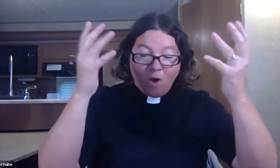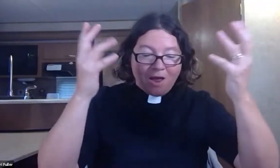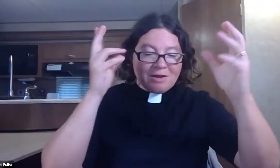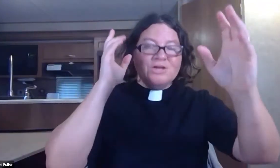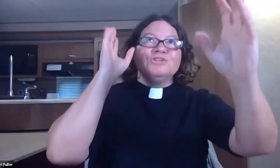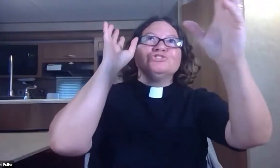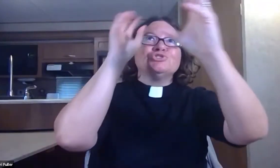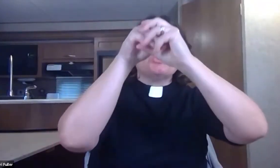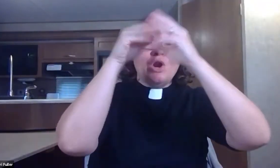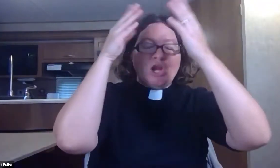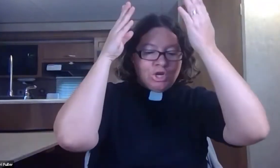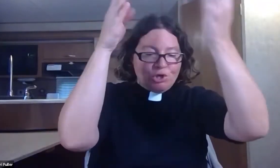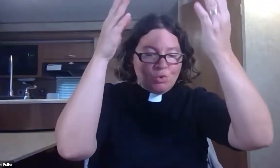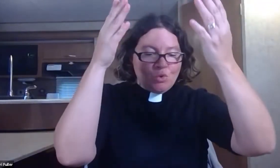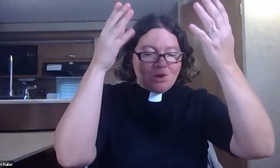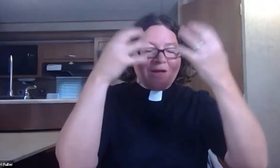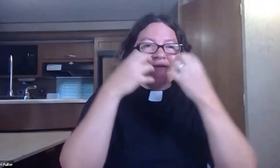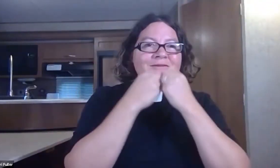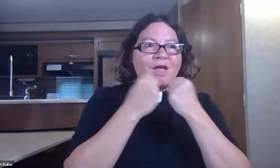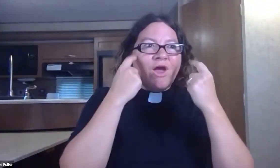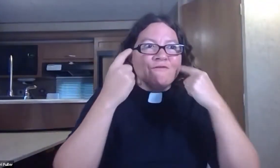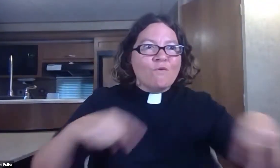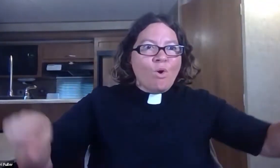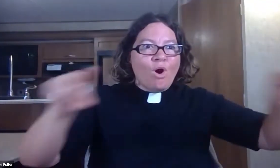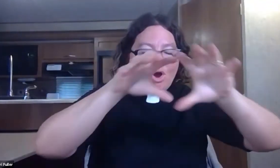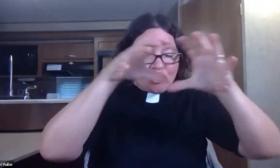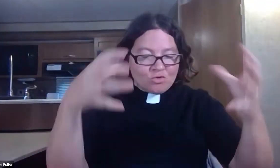breathing out we commit to join you in caring for creation